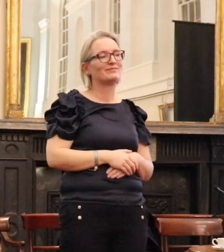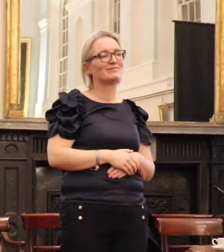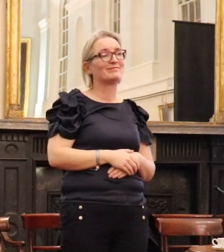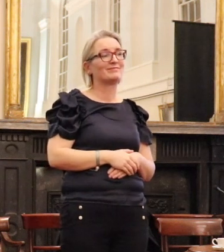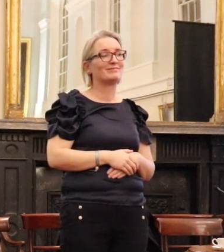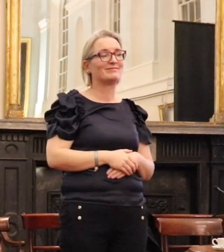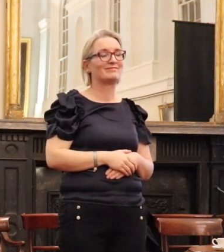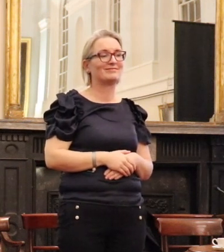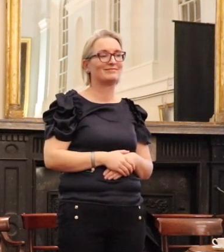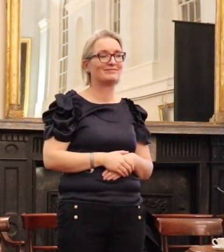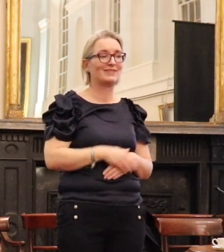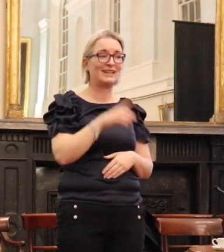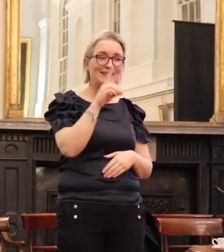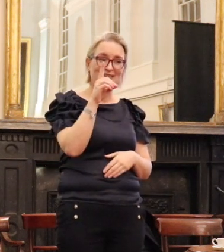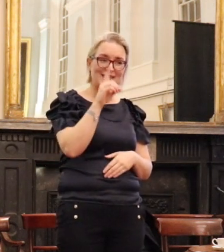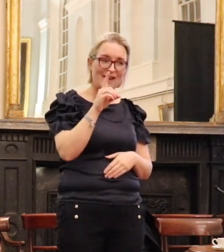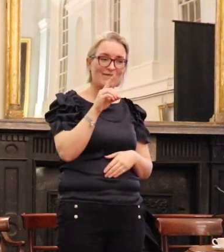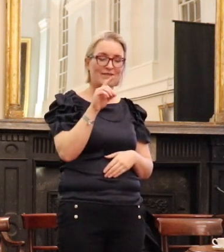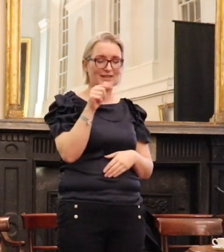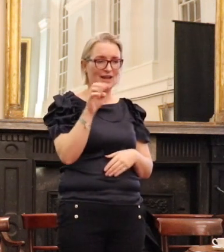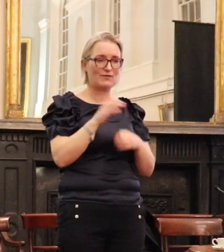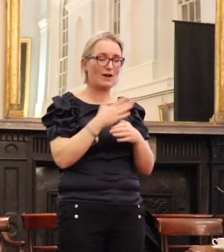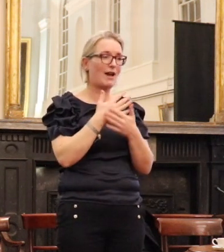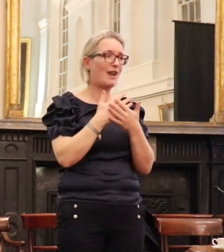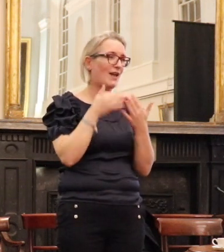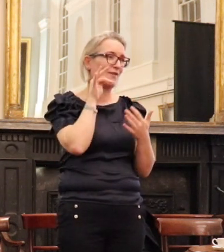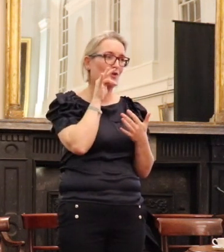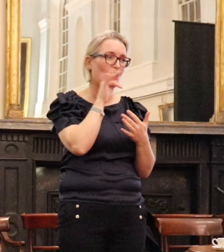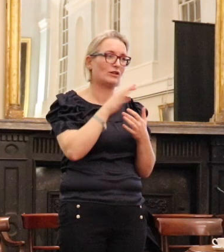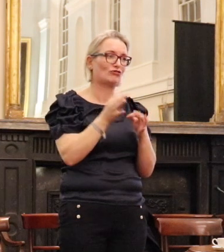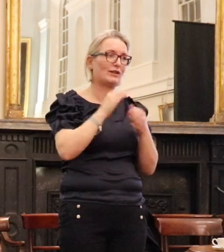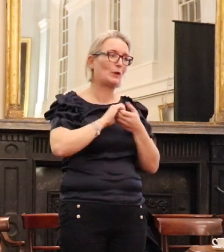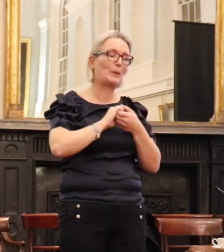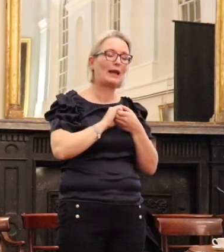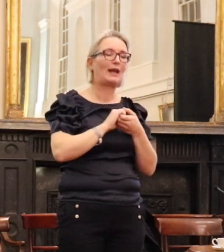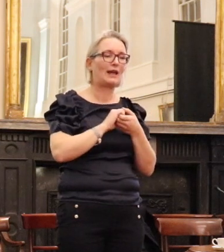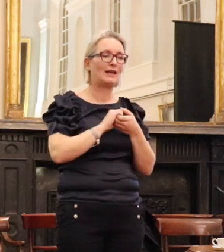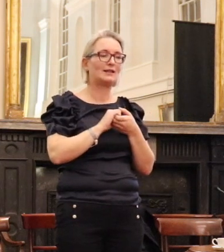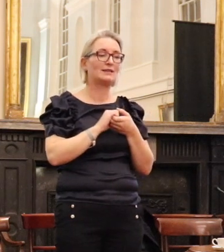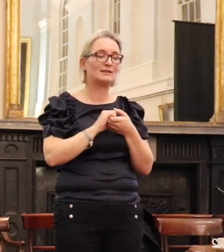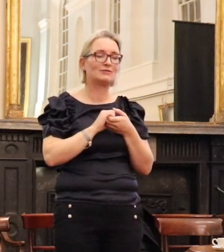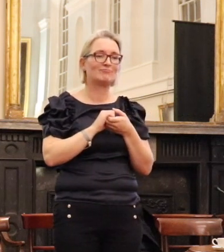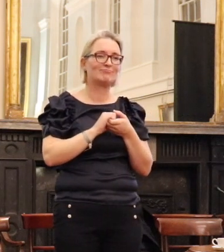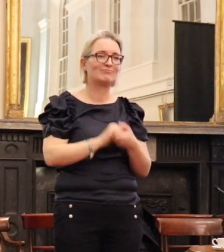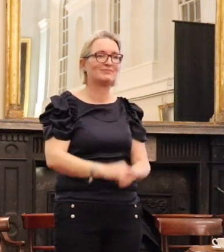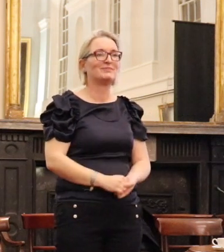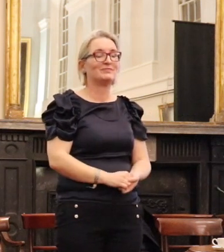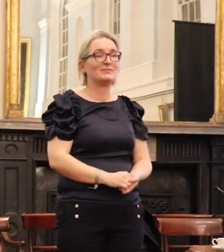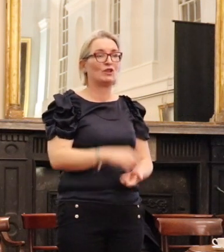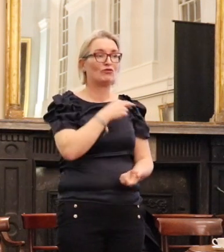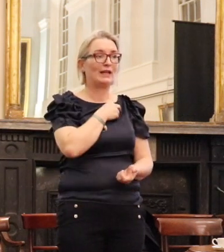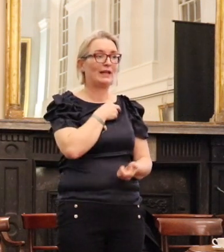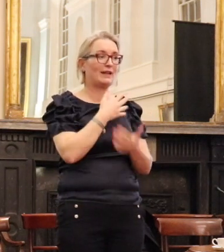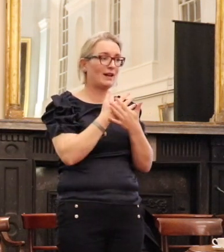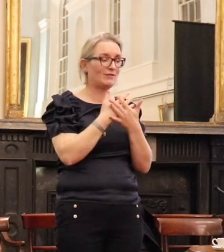Most importantly in my room, Dave Ellis was a lot of fun. He was a great company. And it was always